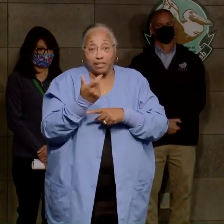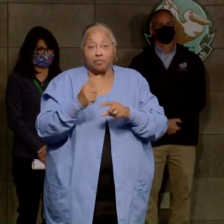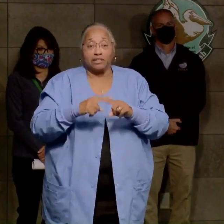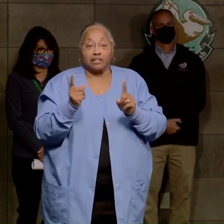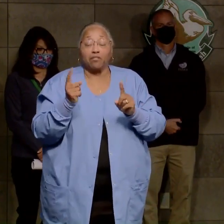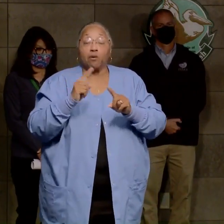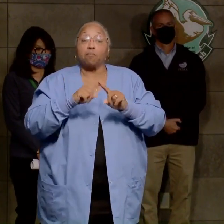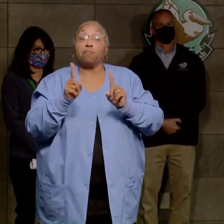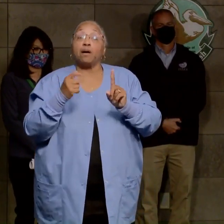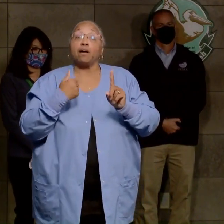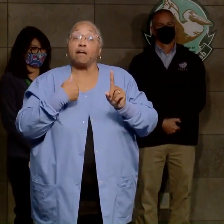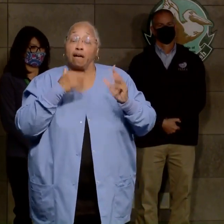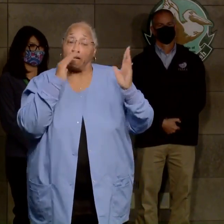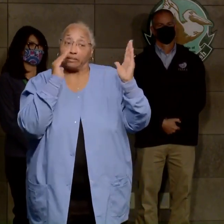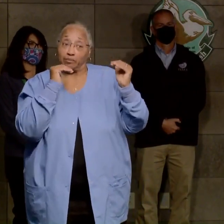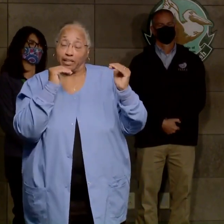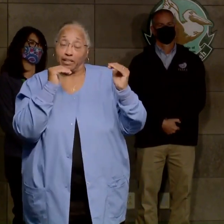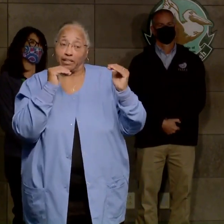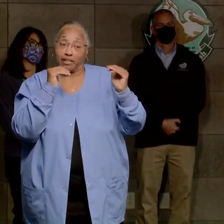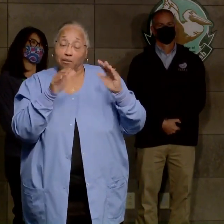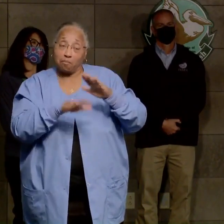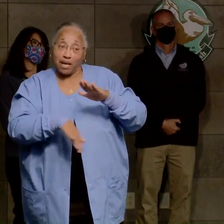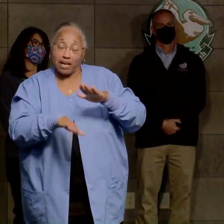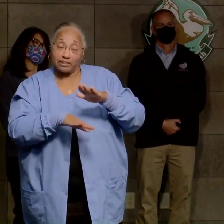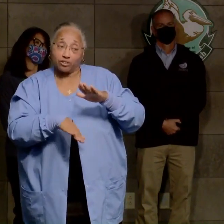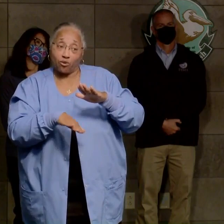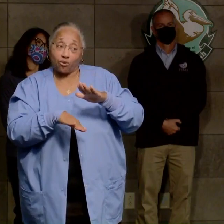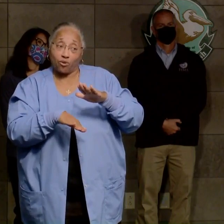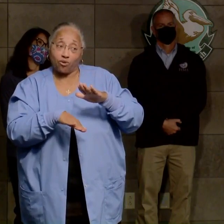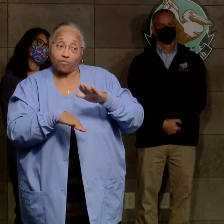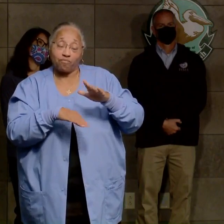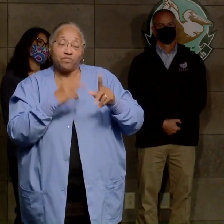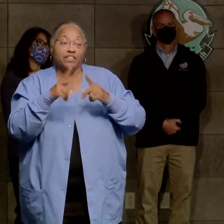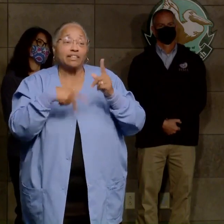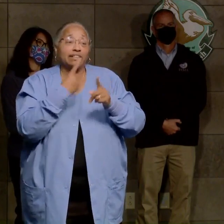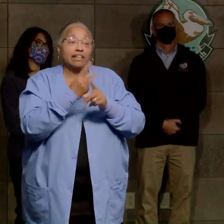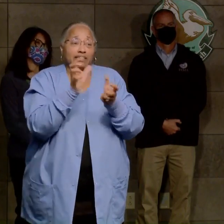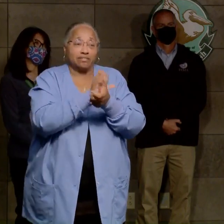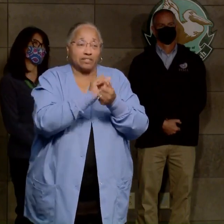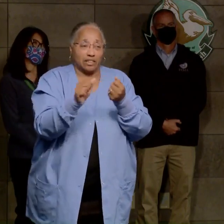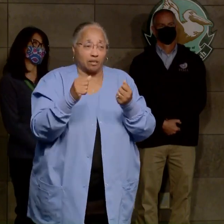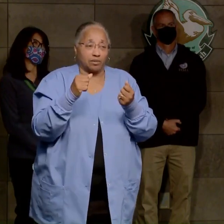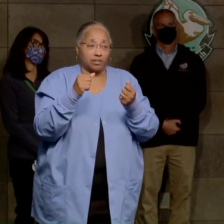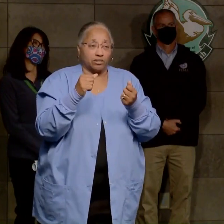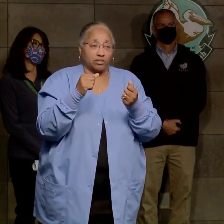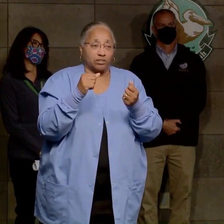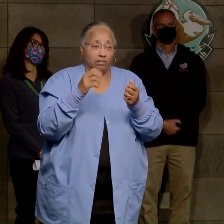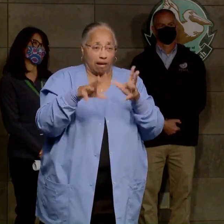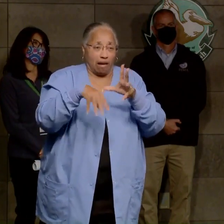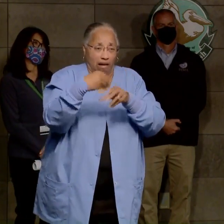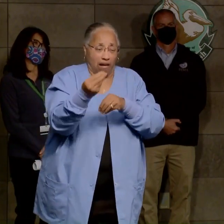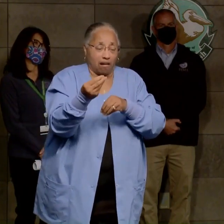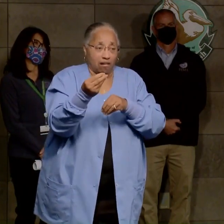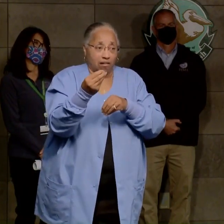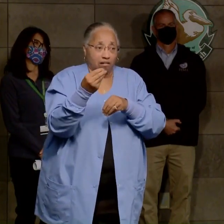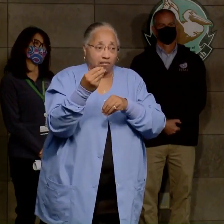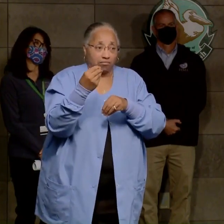do expect, based on the type of damage that's out there, that we're going to have